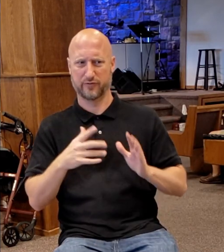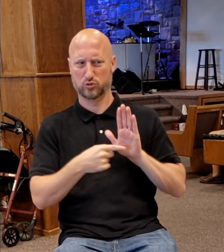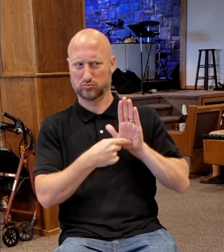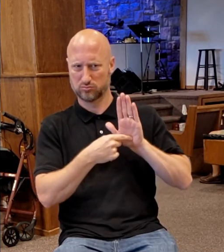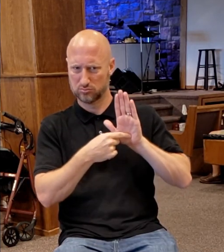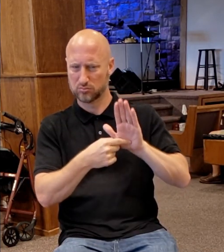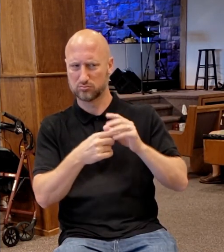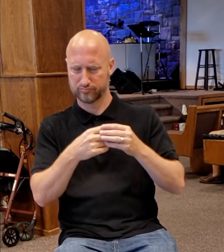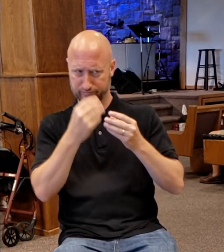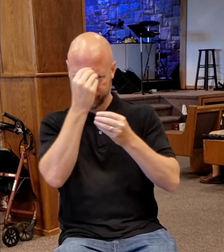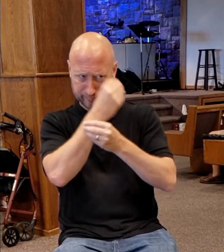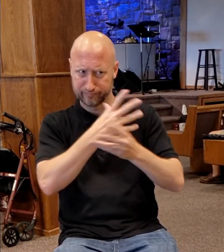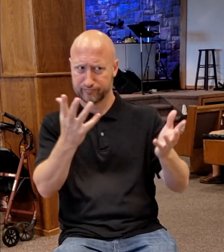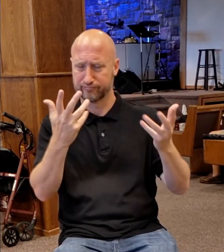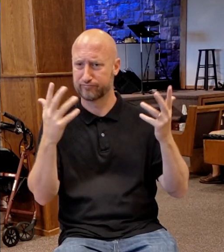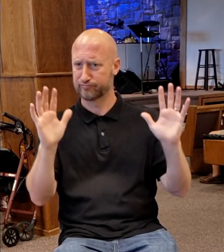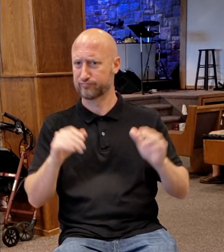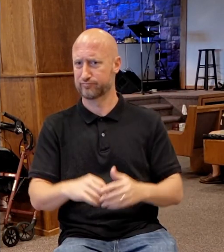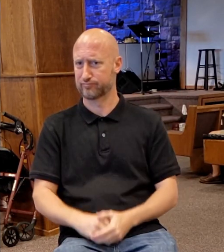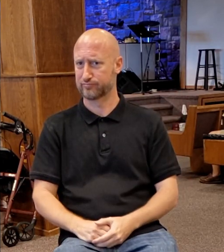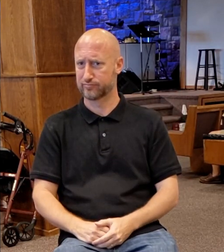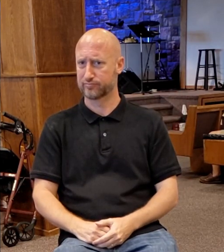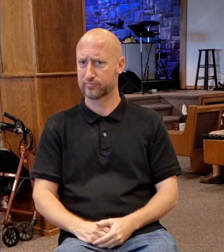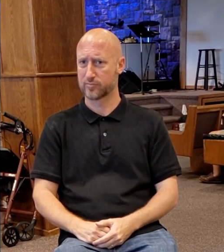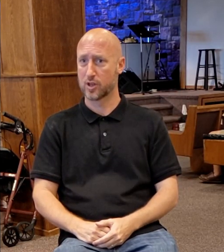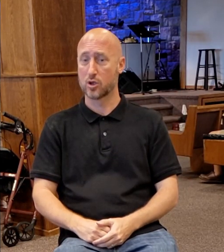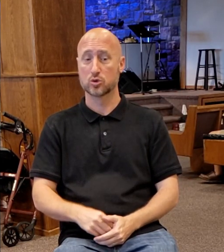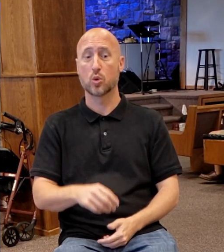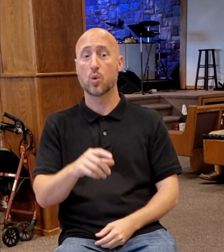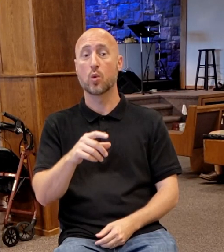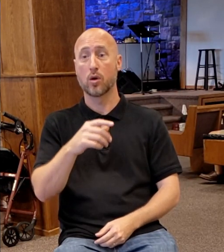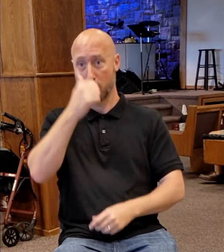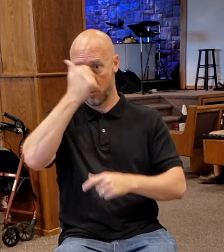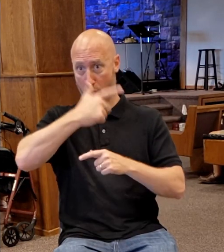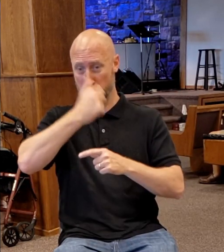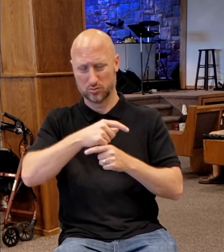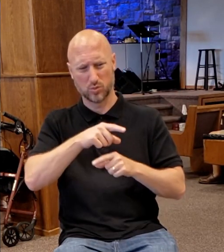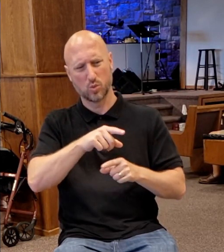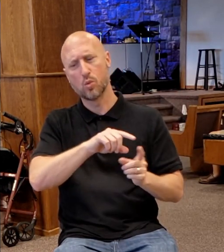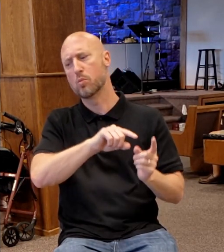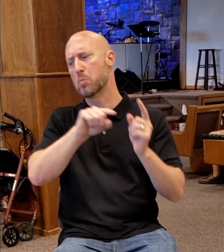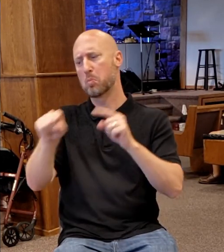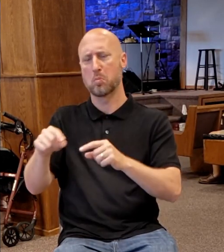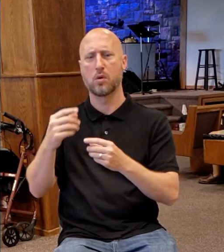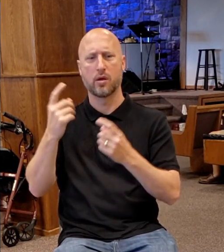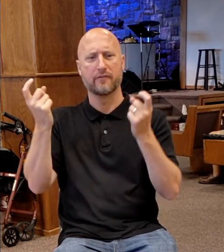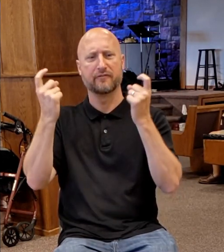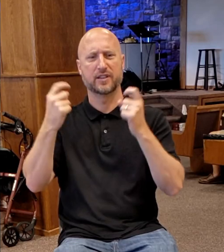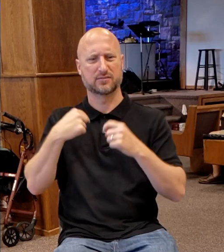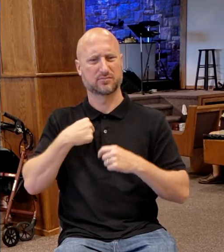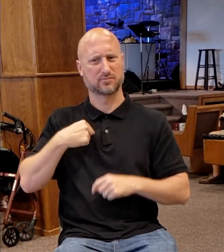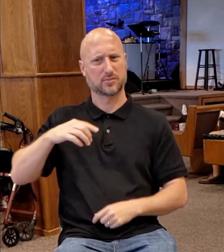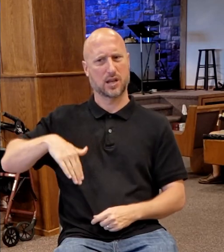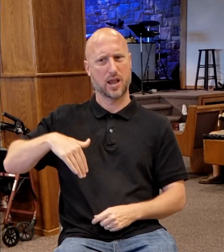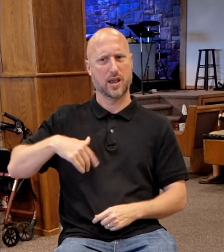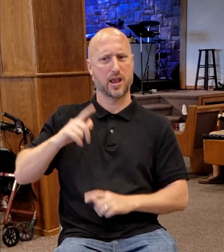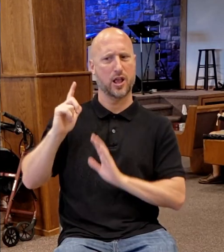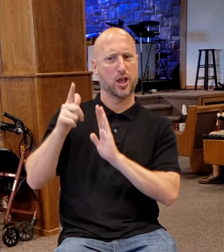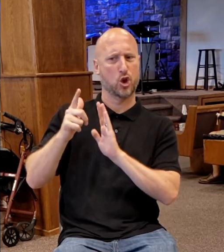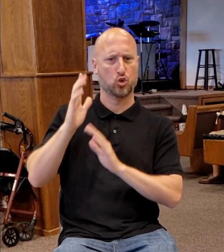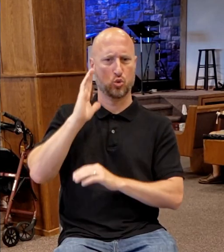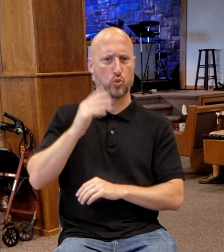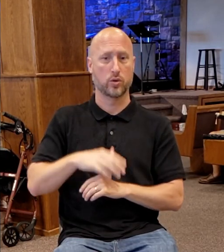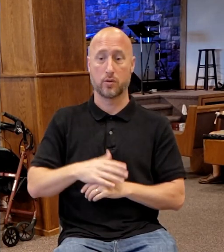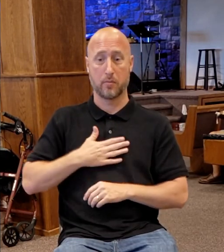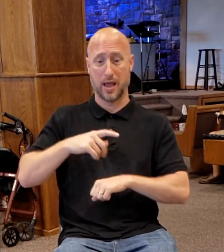Go ye up to the feast. I go not up yet to the feast. The reason my time is not